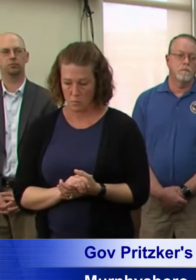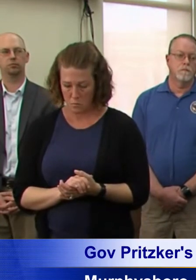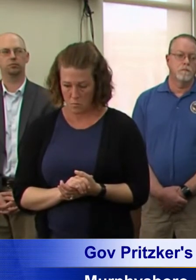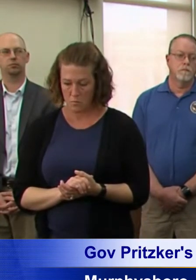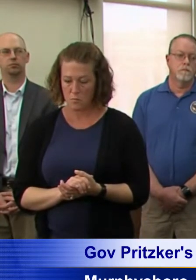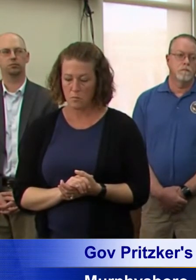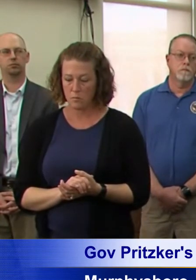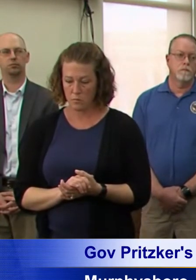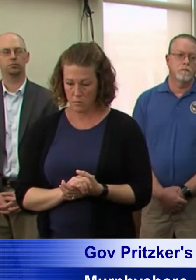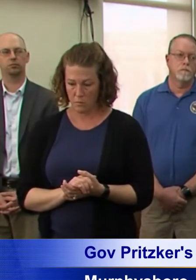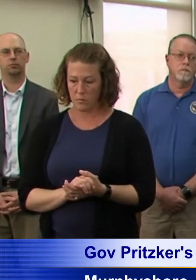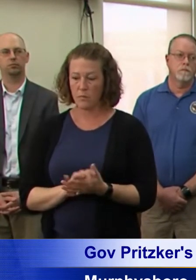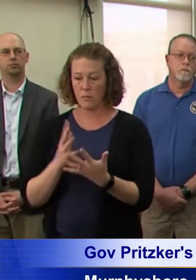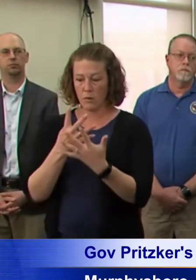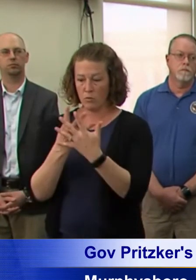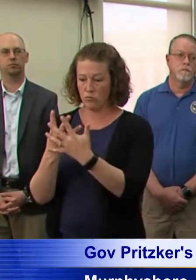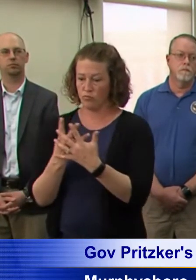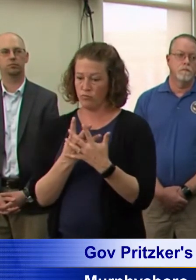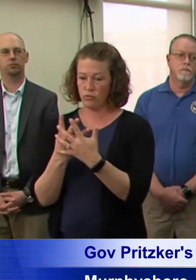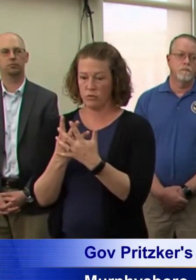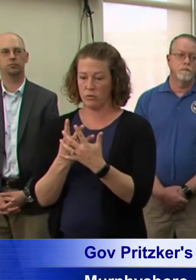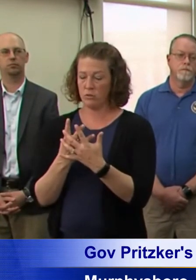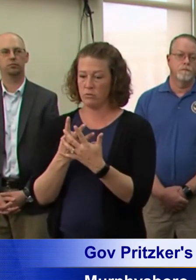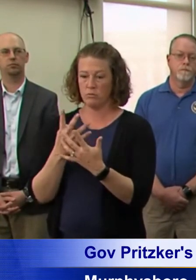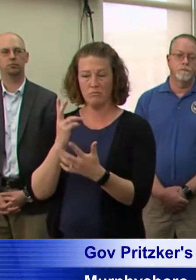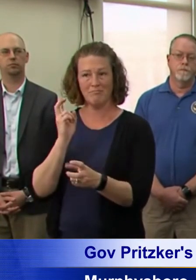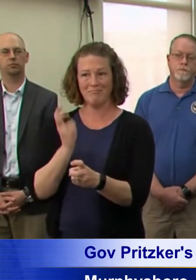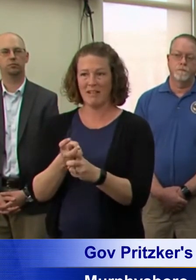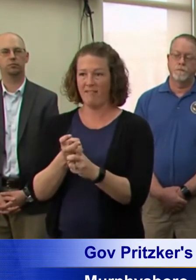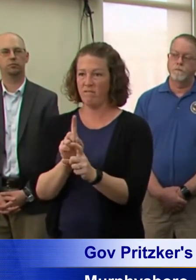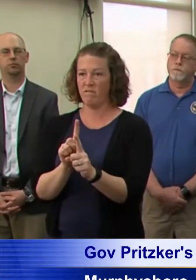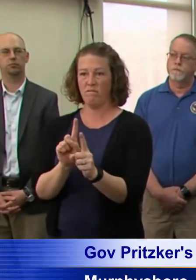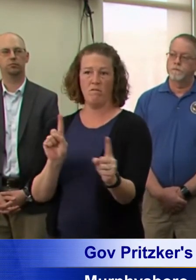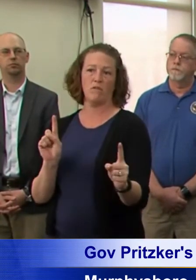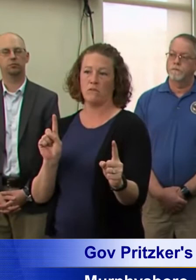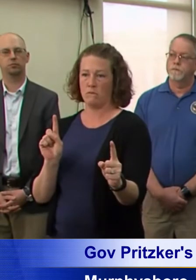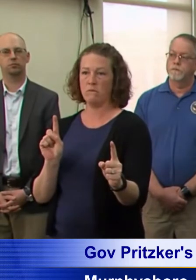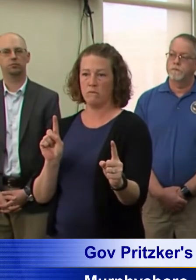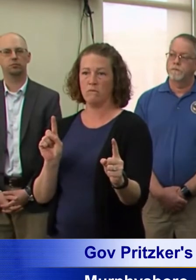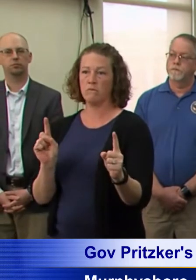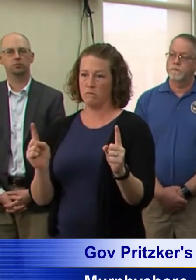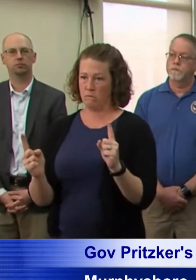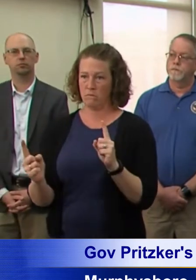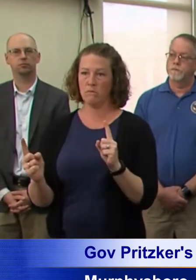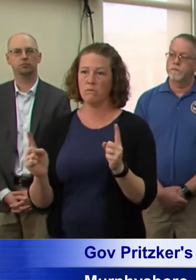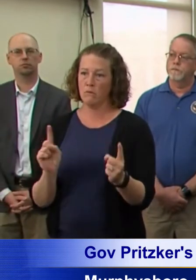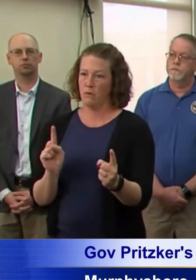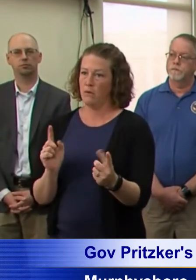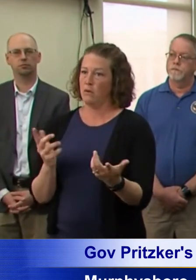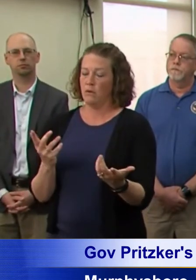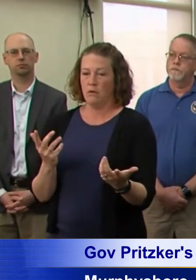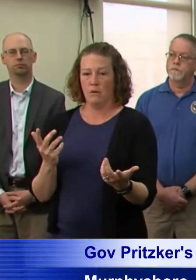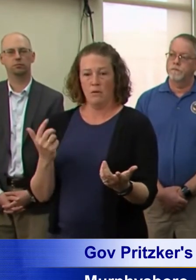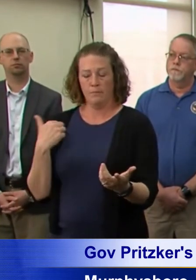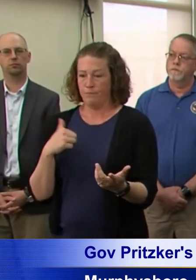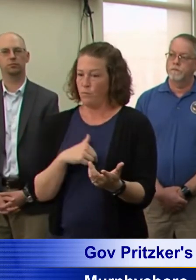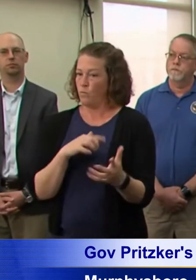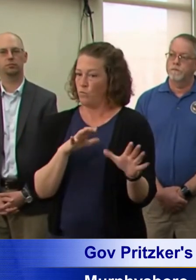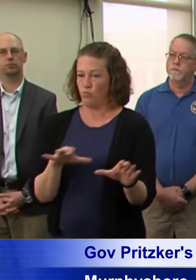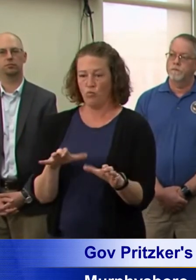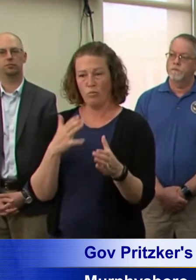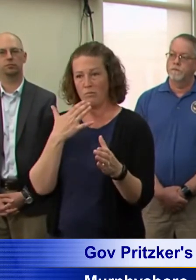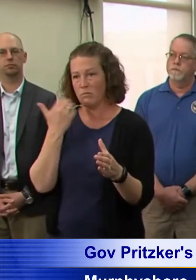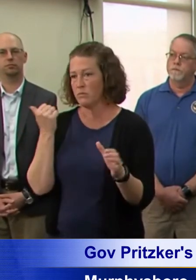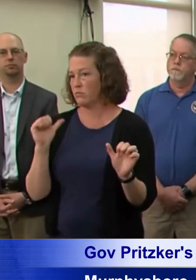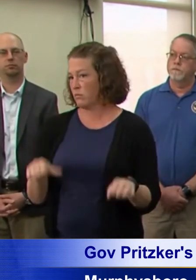to distance socially. Uh, uh, we're taking special care. We're doing the best we can. I'm looking at, um, you know, at,